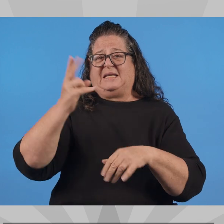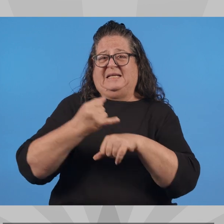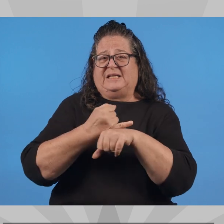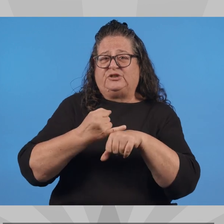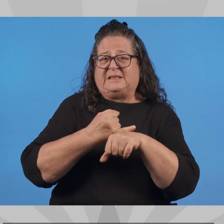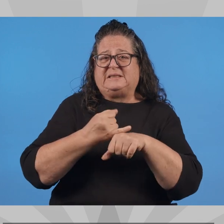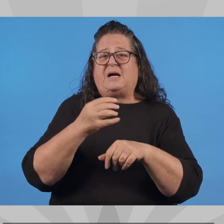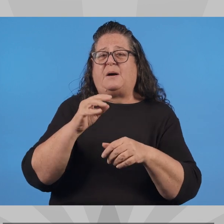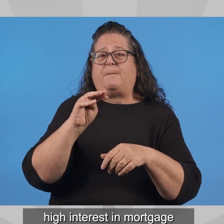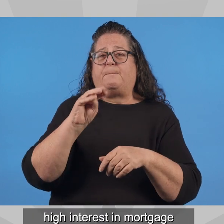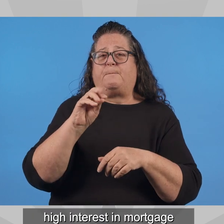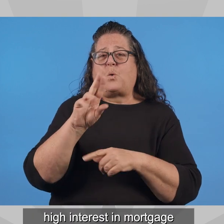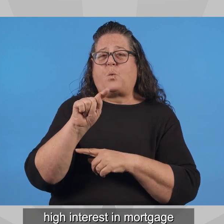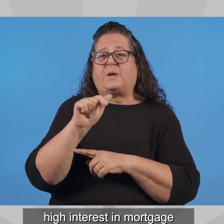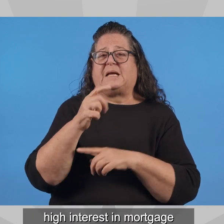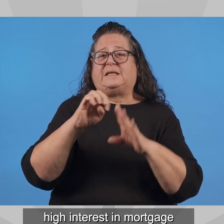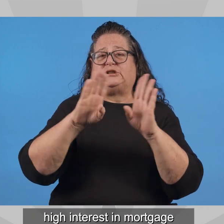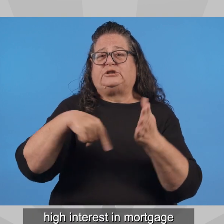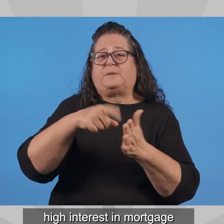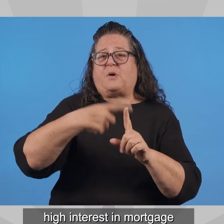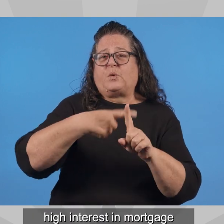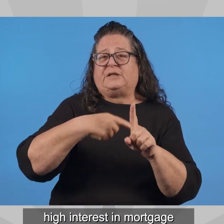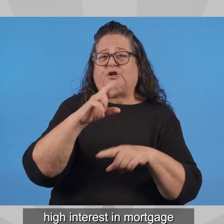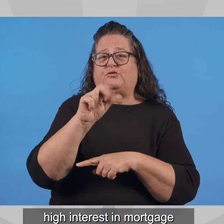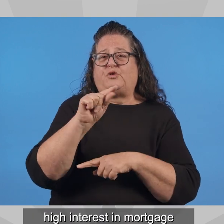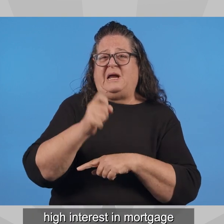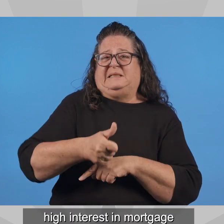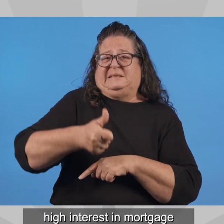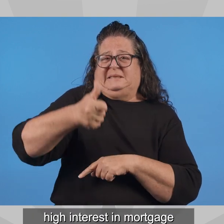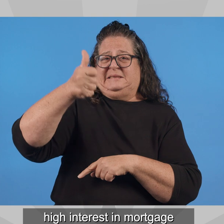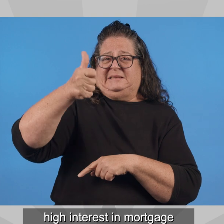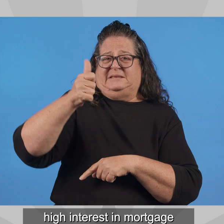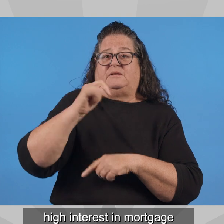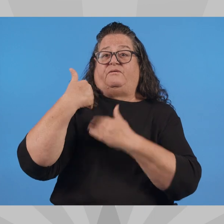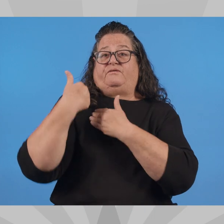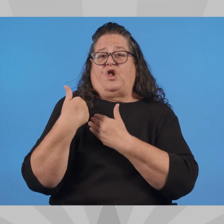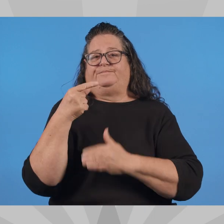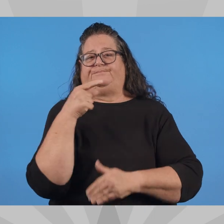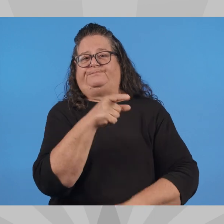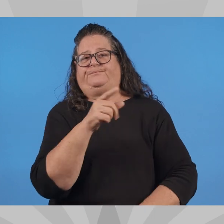gas and food prices, high interest and mortgage rates, and a stagnant economy.